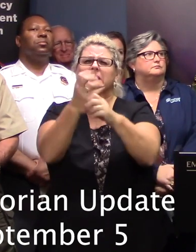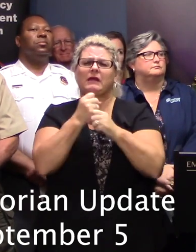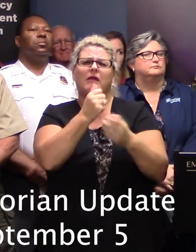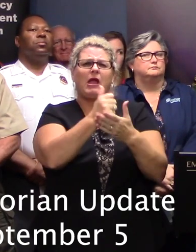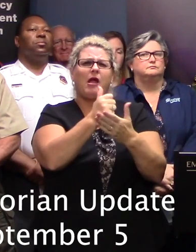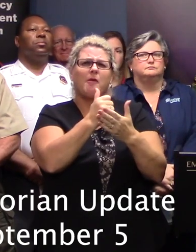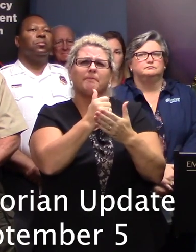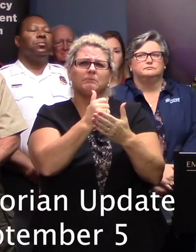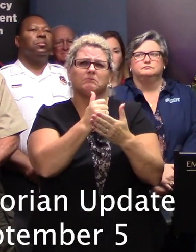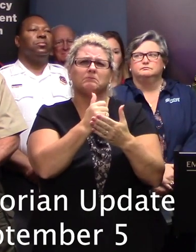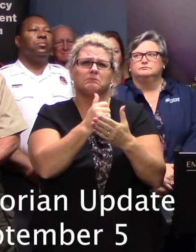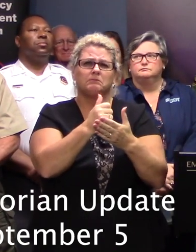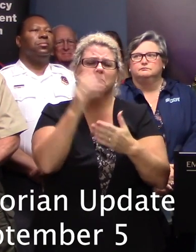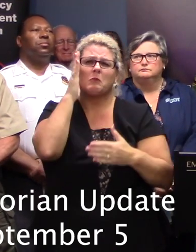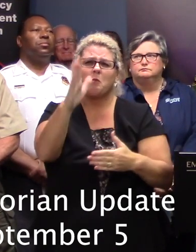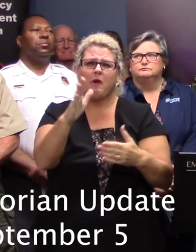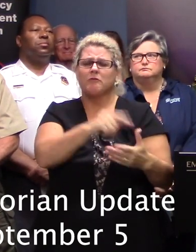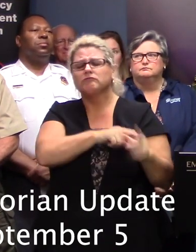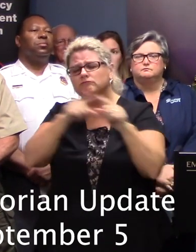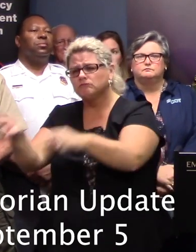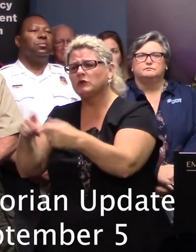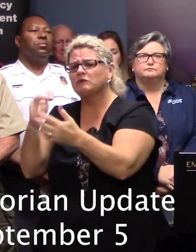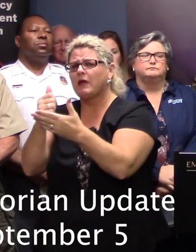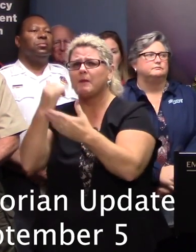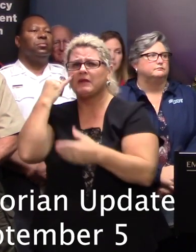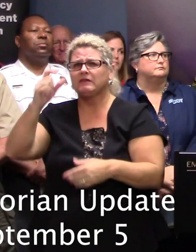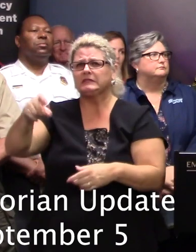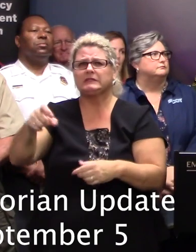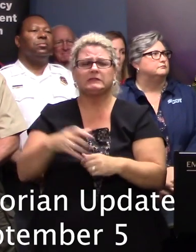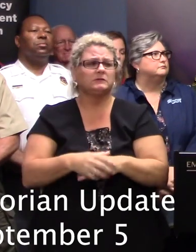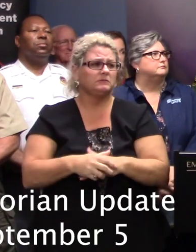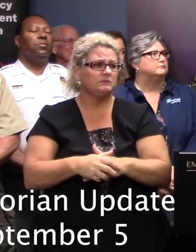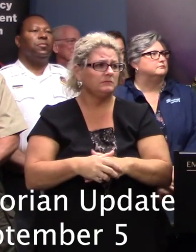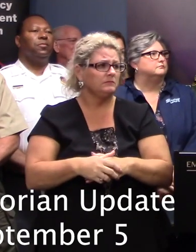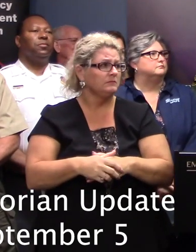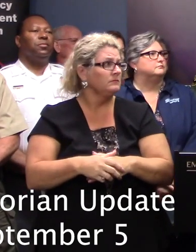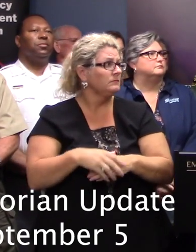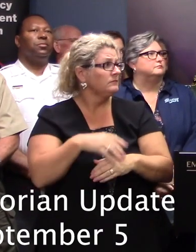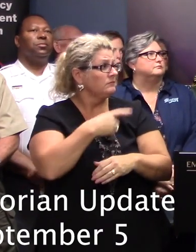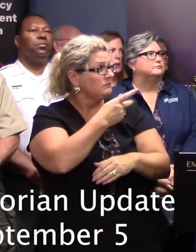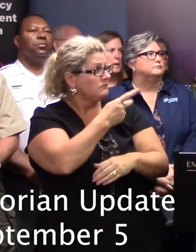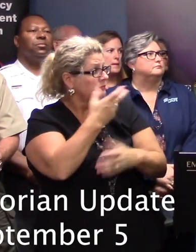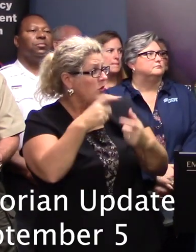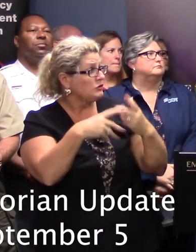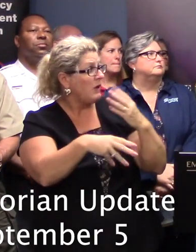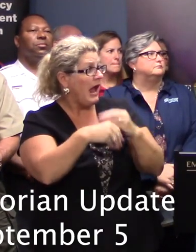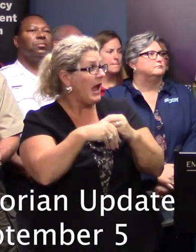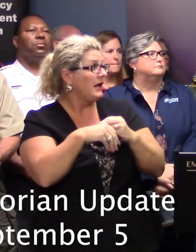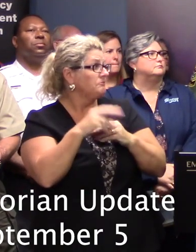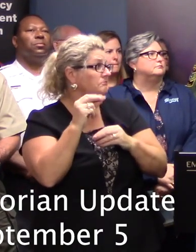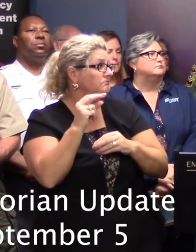and I'm sure that will happen as the process moves forward and I don't know if you two have anything about the